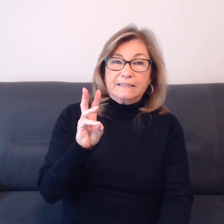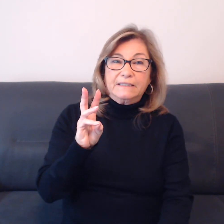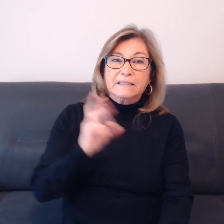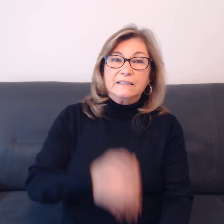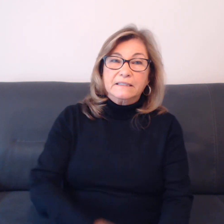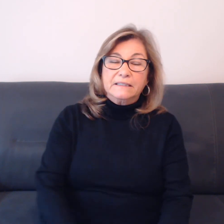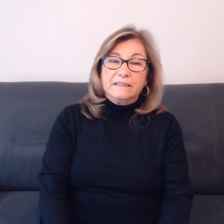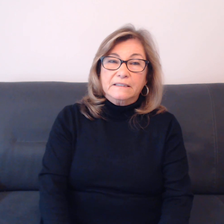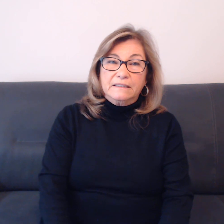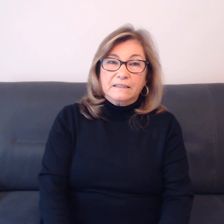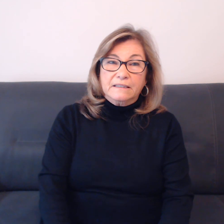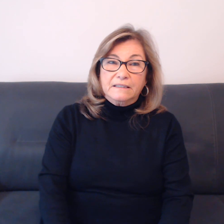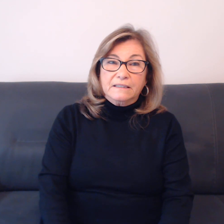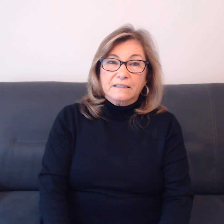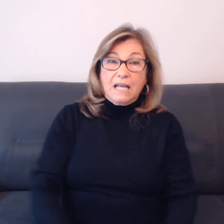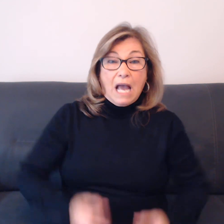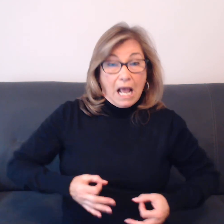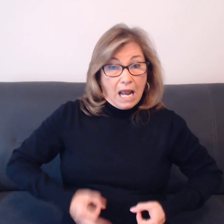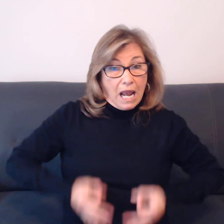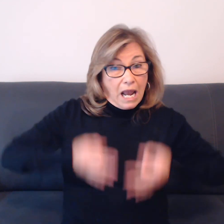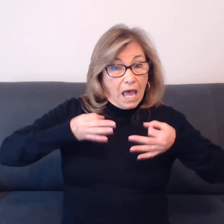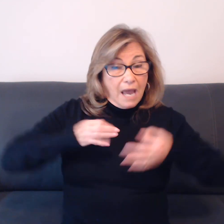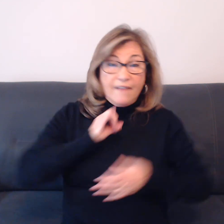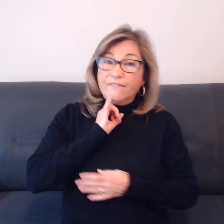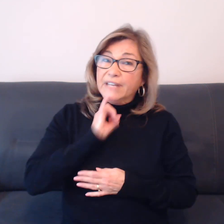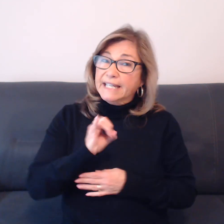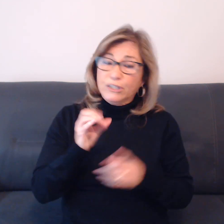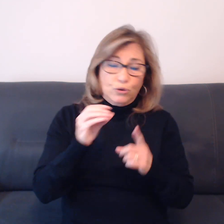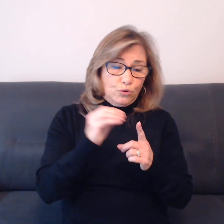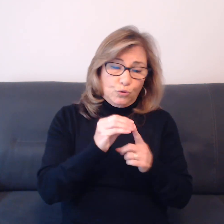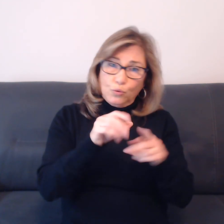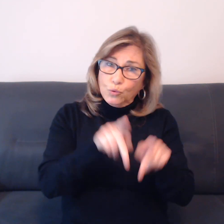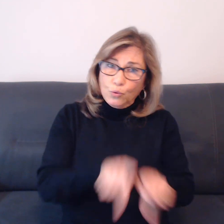life is too precious to waste.